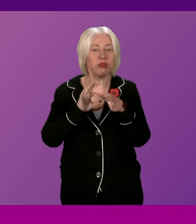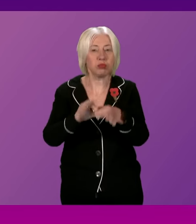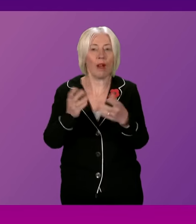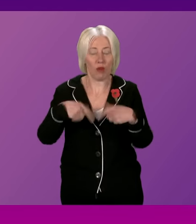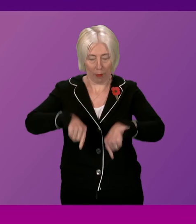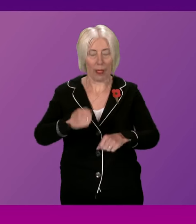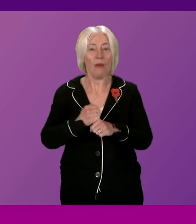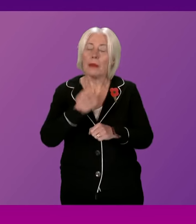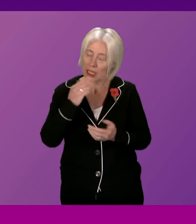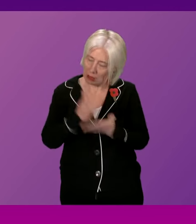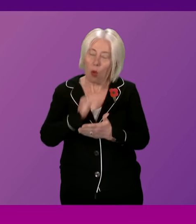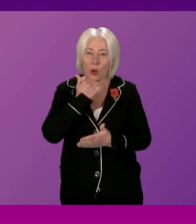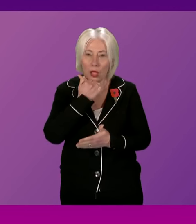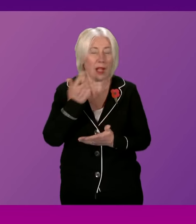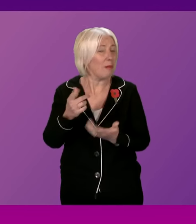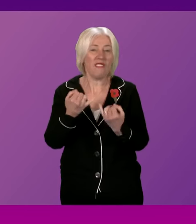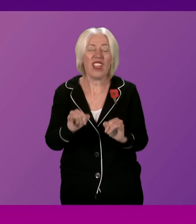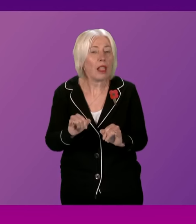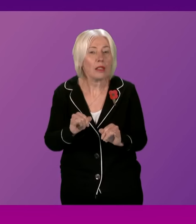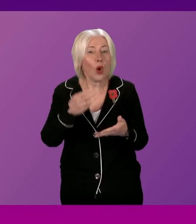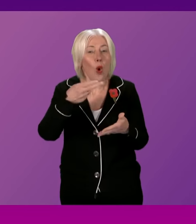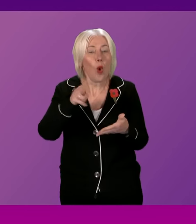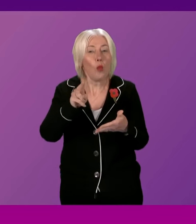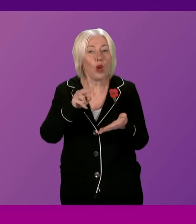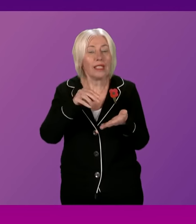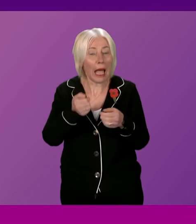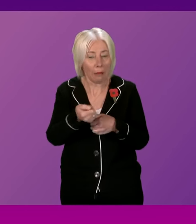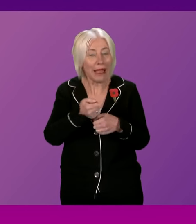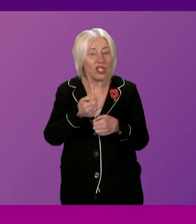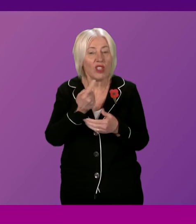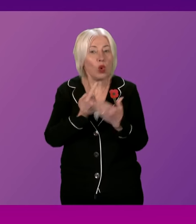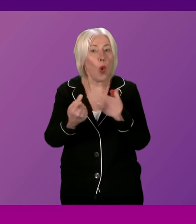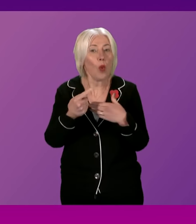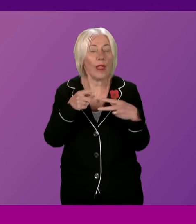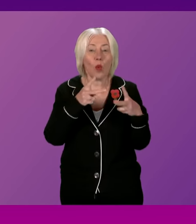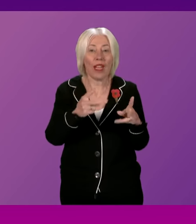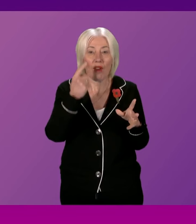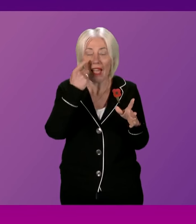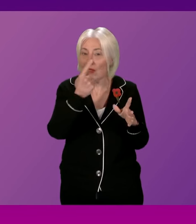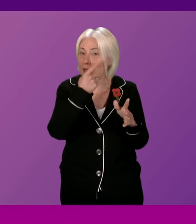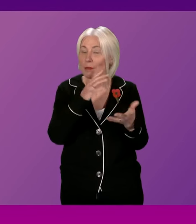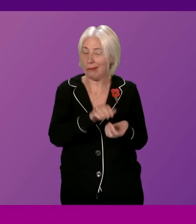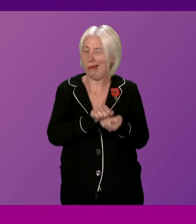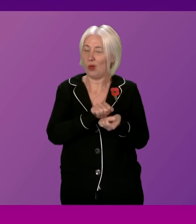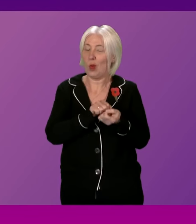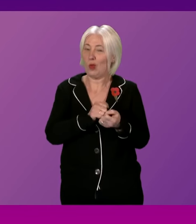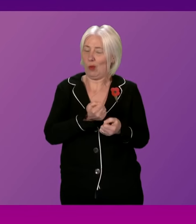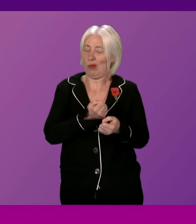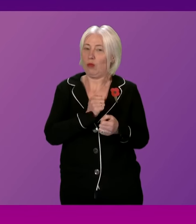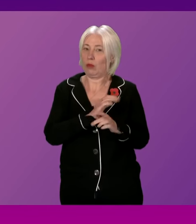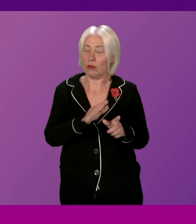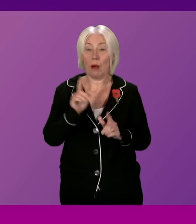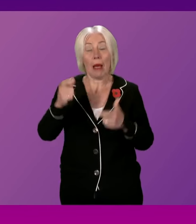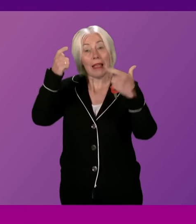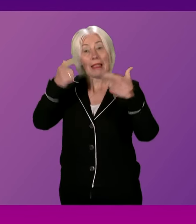have failed. Because WhatsApp messages are not the only evidence that the government is withholding from the inquiry. The